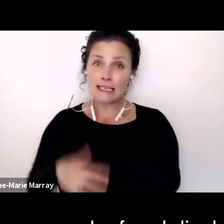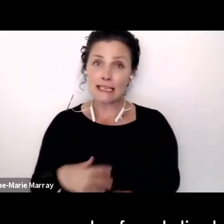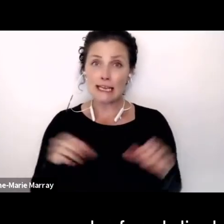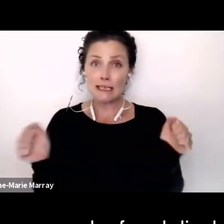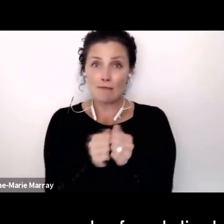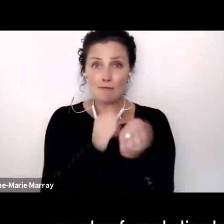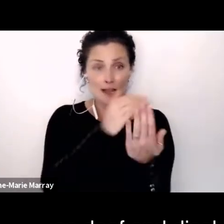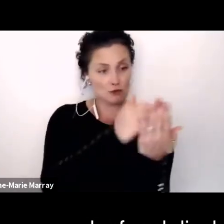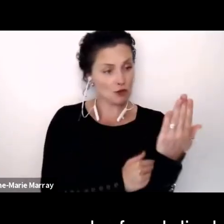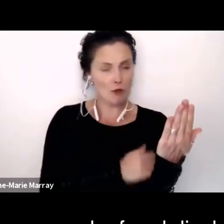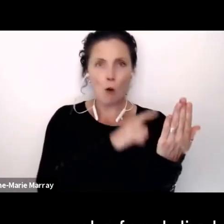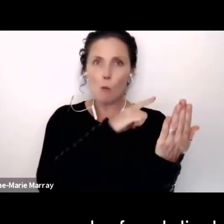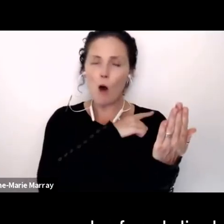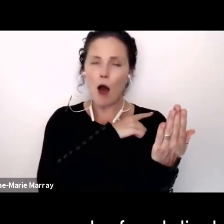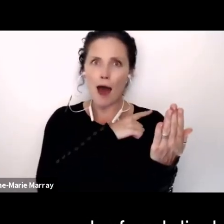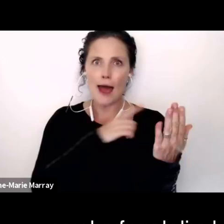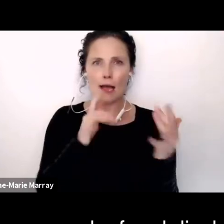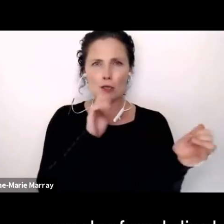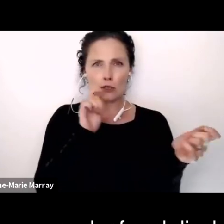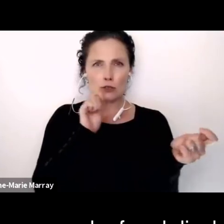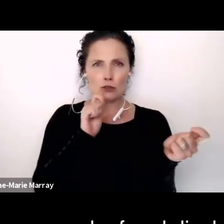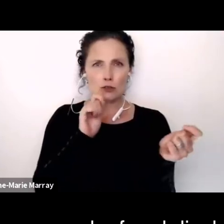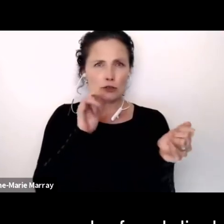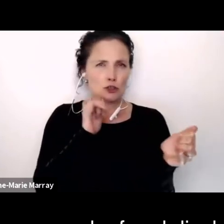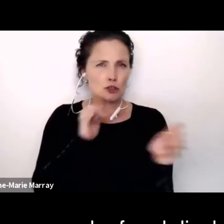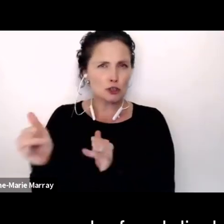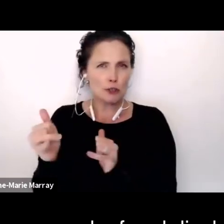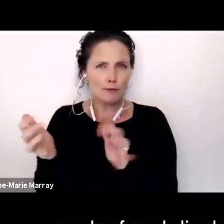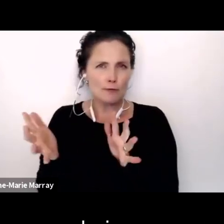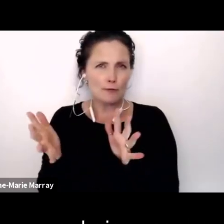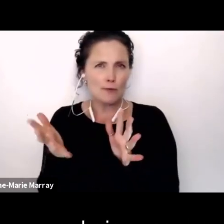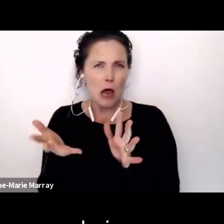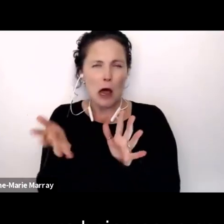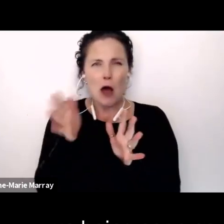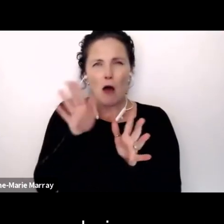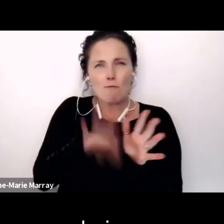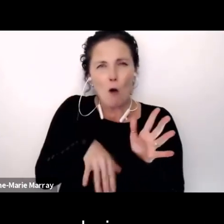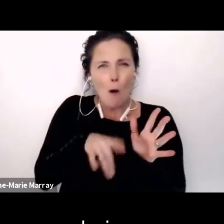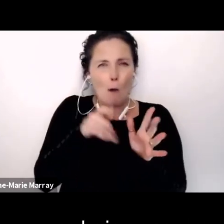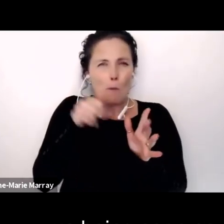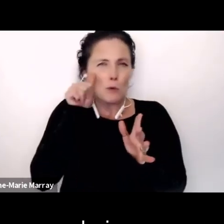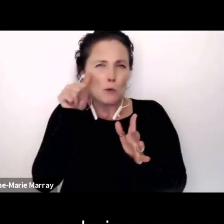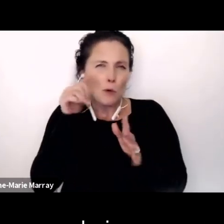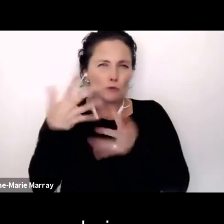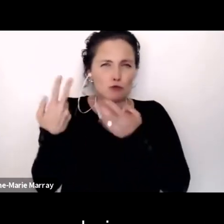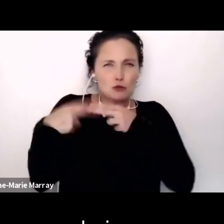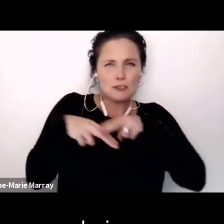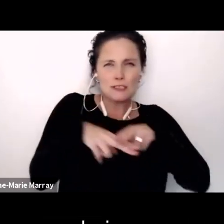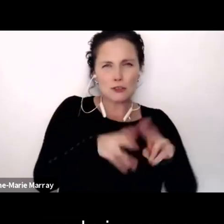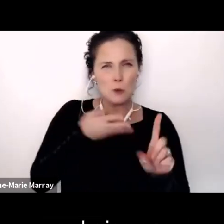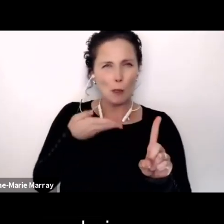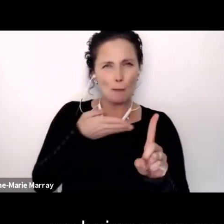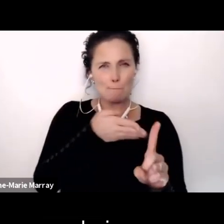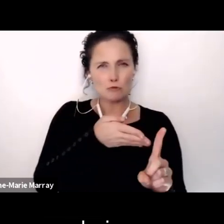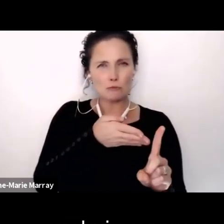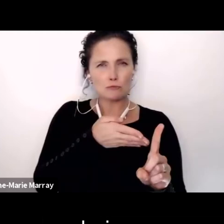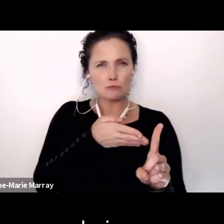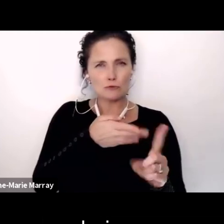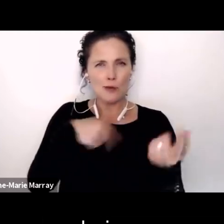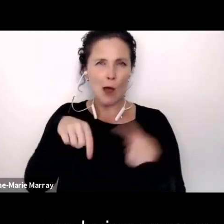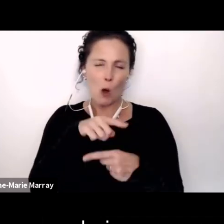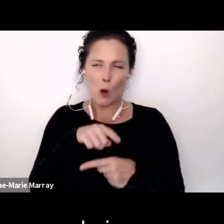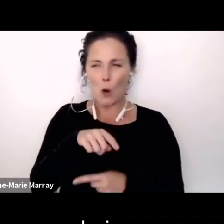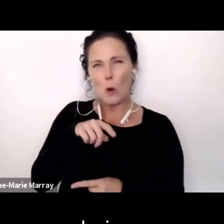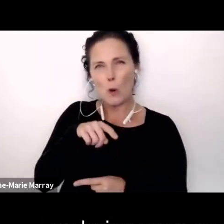are as deaf and disabled people, shifting away from that age-old traditional approach of us being seen as